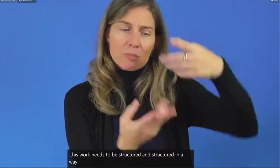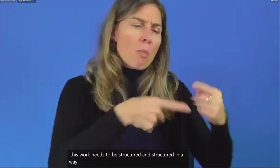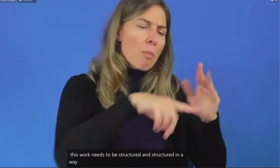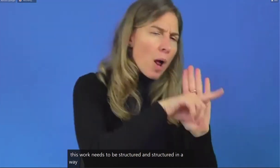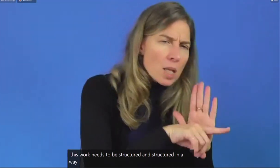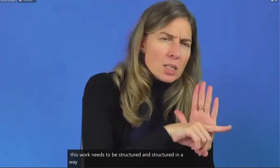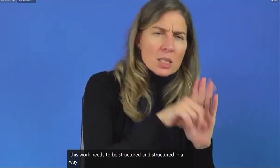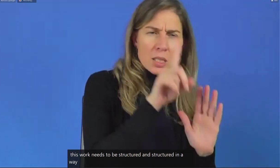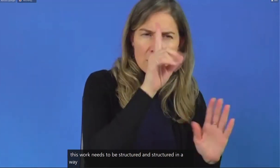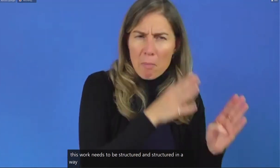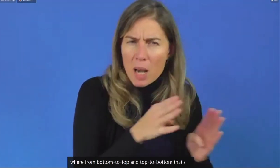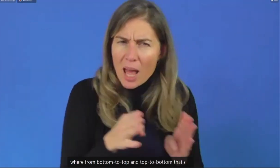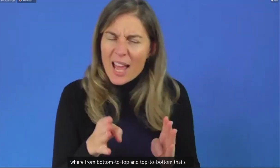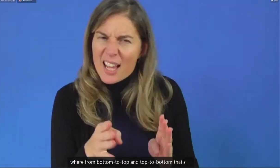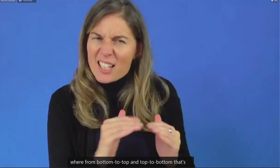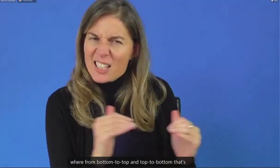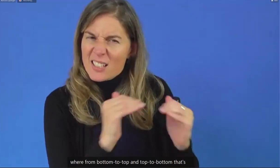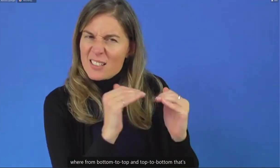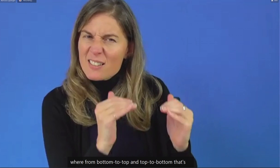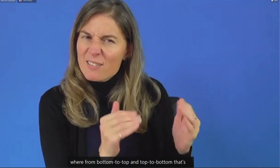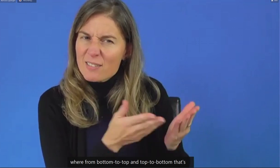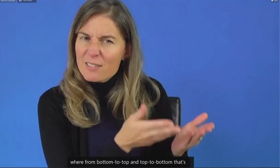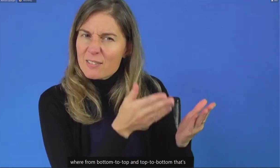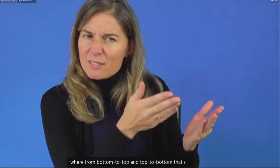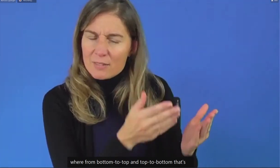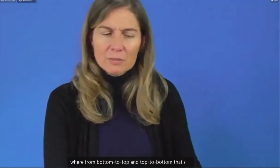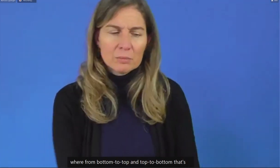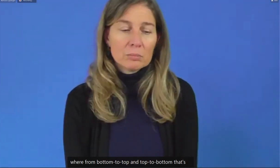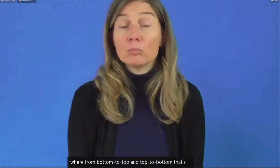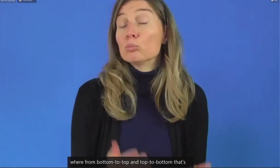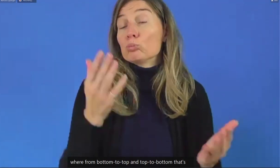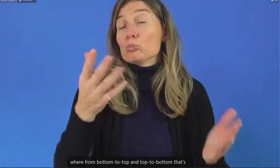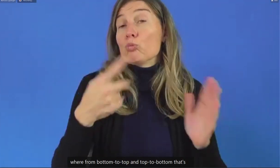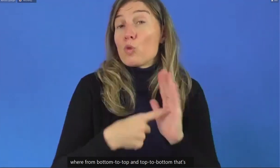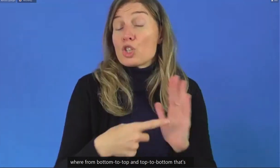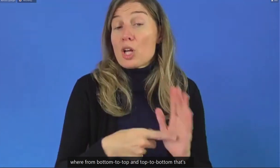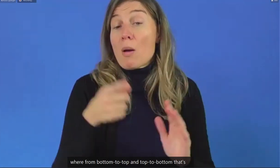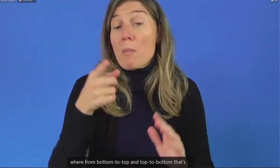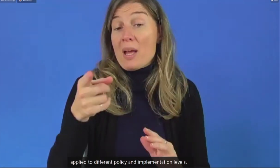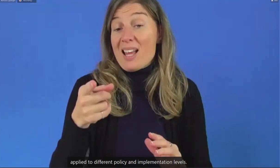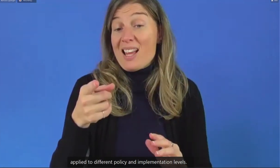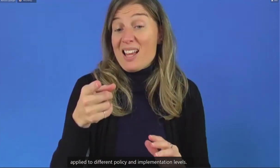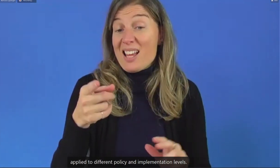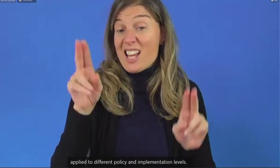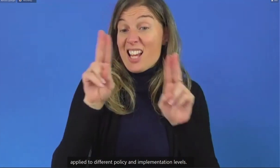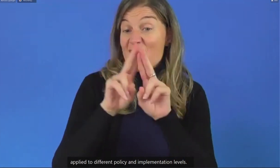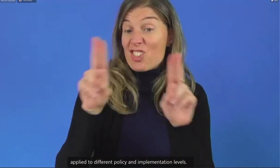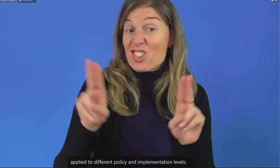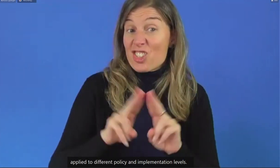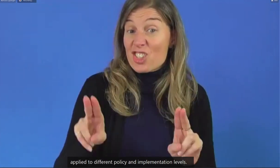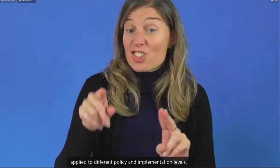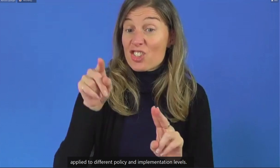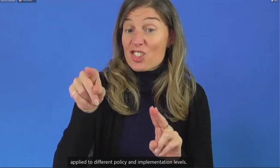levels. If I give the example of Internet Society, I, as a person